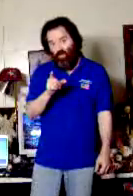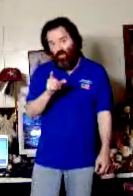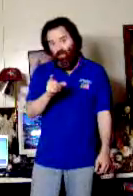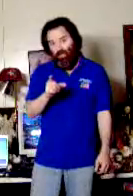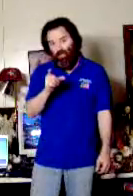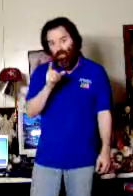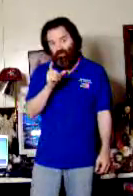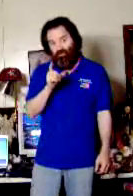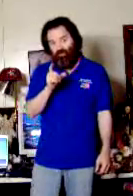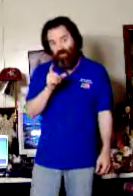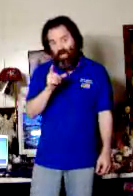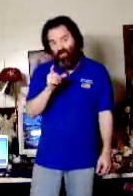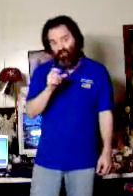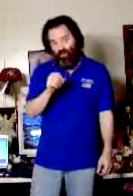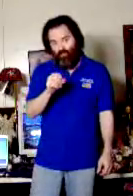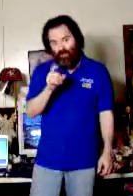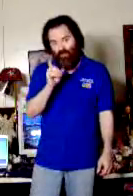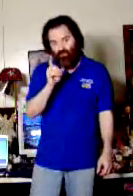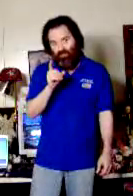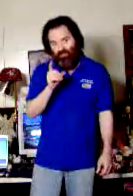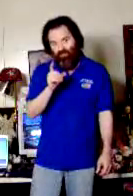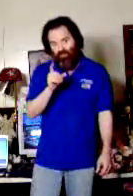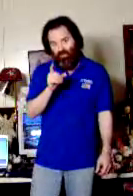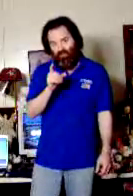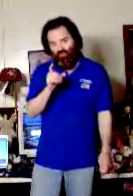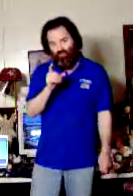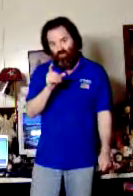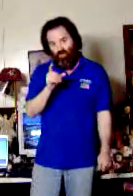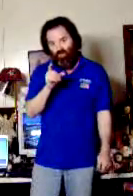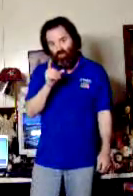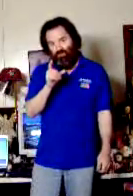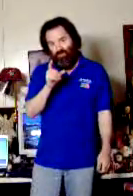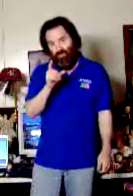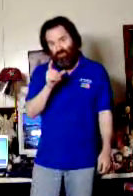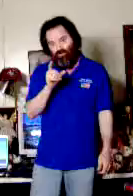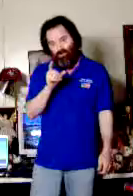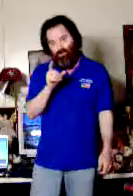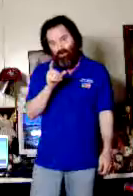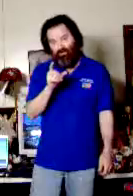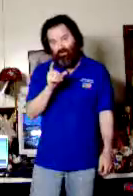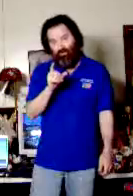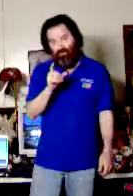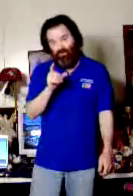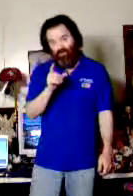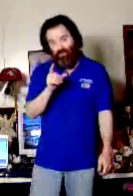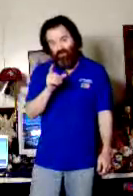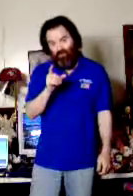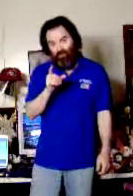about Ted's past. Right now, Ted is not in control, it's the host, and really it is the host in control of Ted.